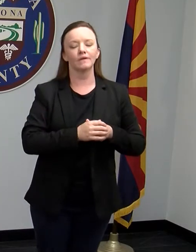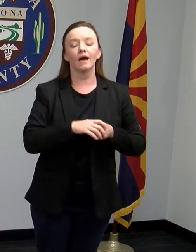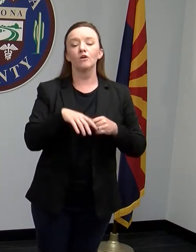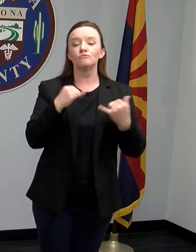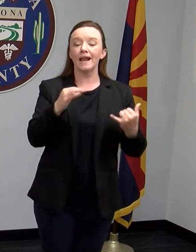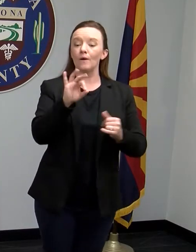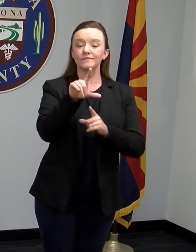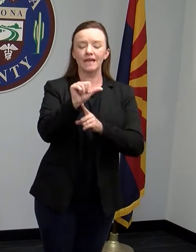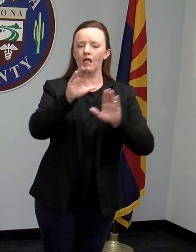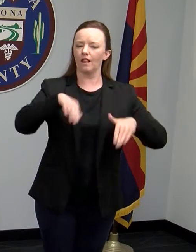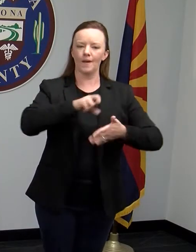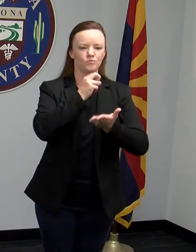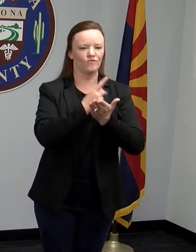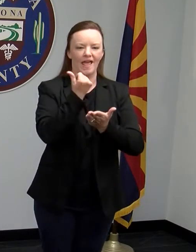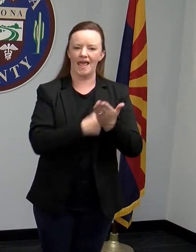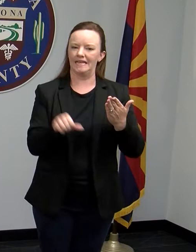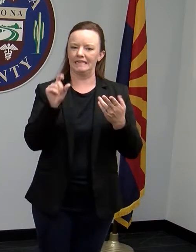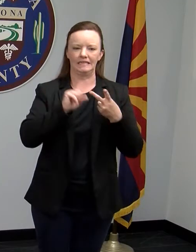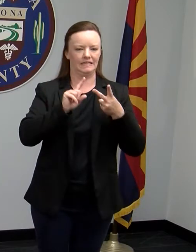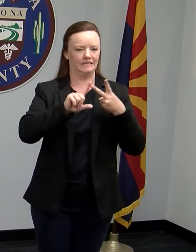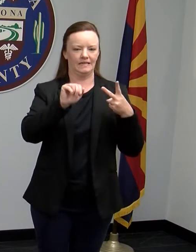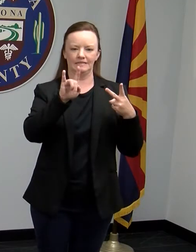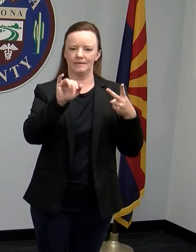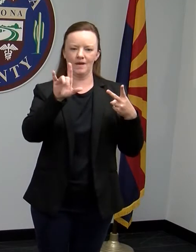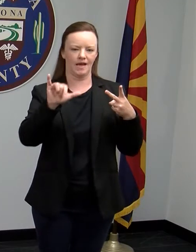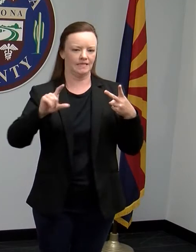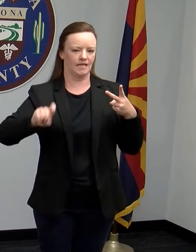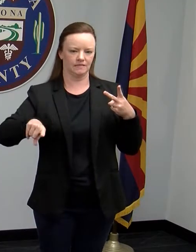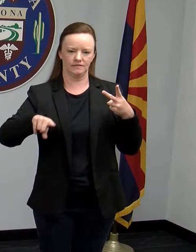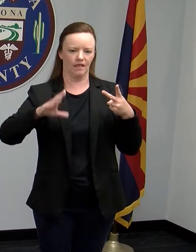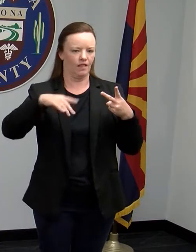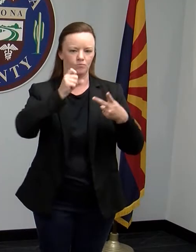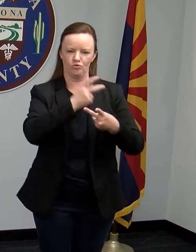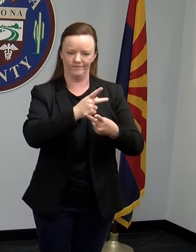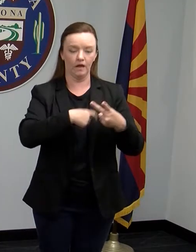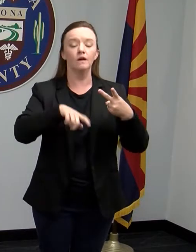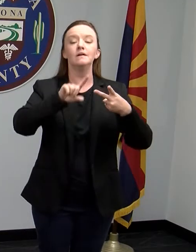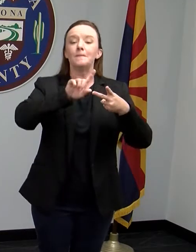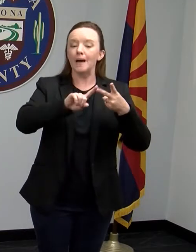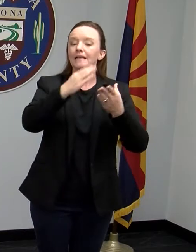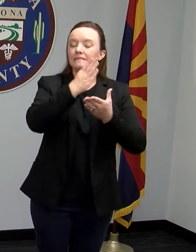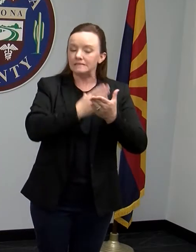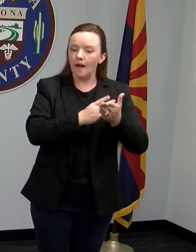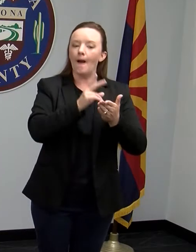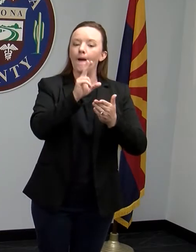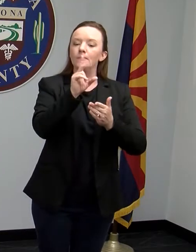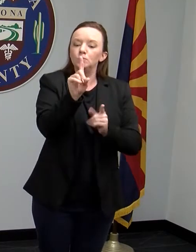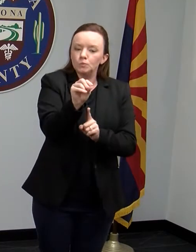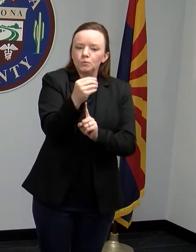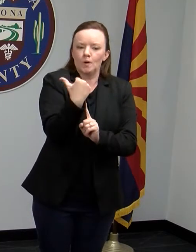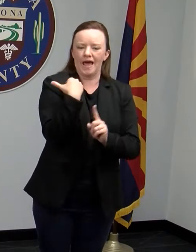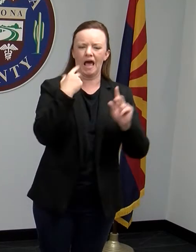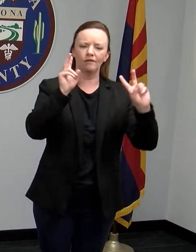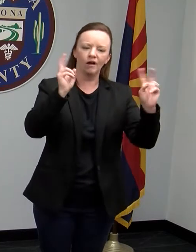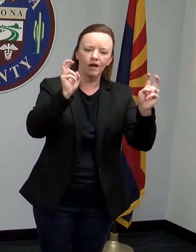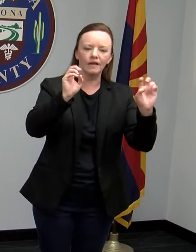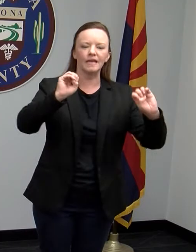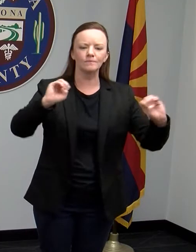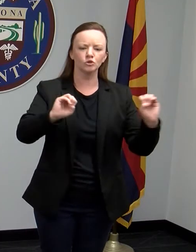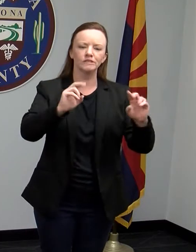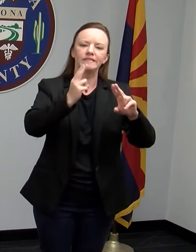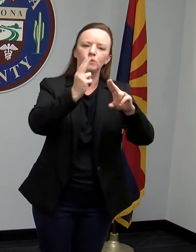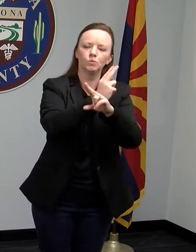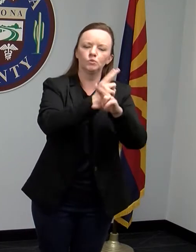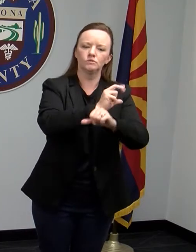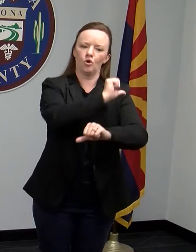at this time, although some have been given what's called an emergency use authorization, which is like a fast track through